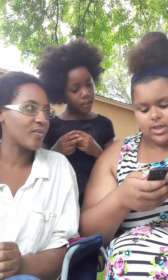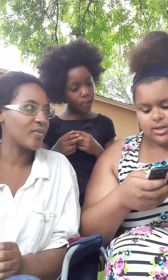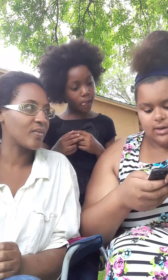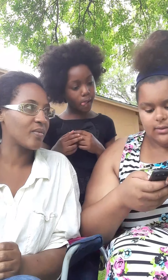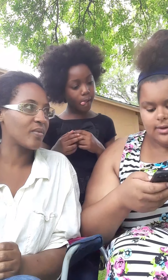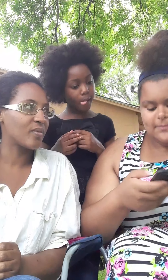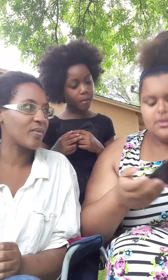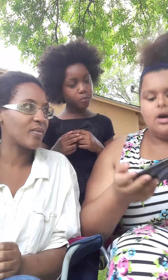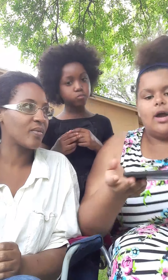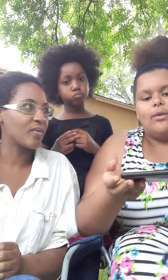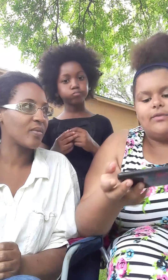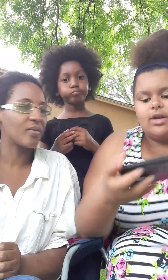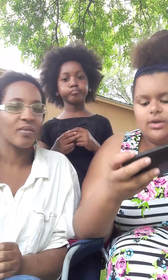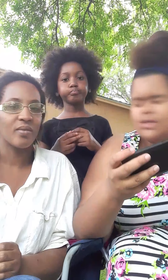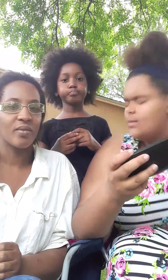that one Okay we finna do this one